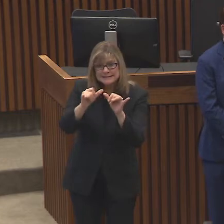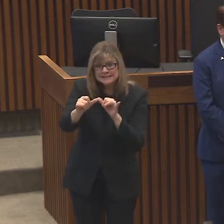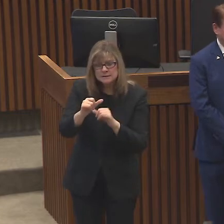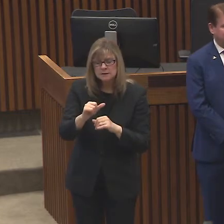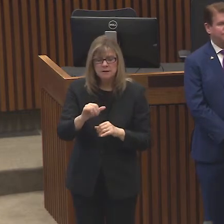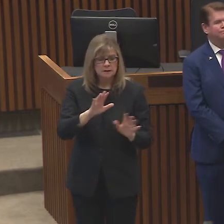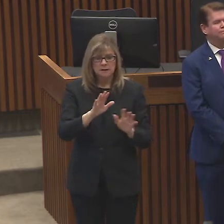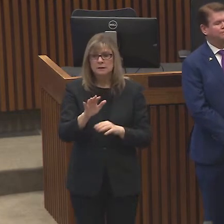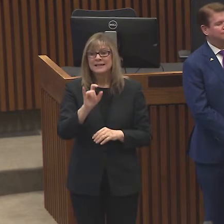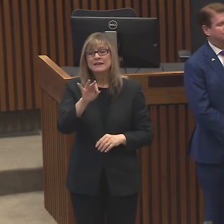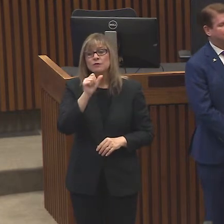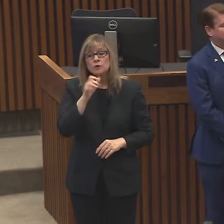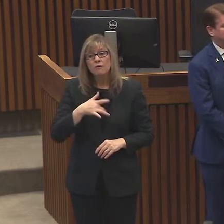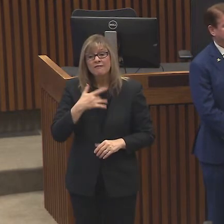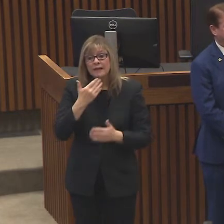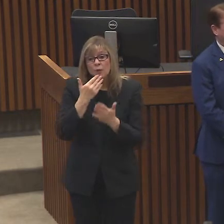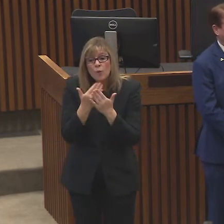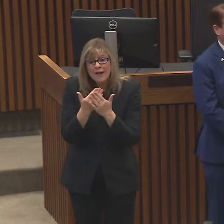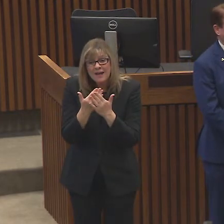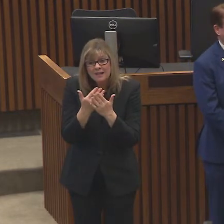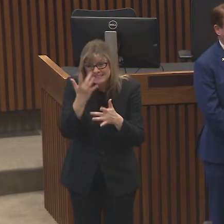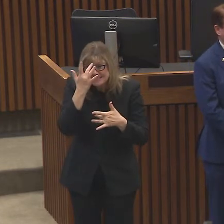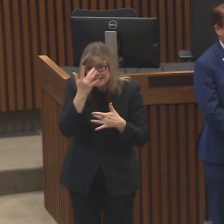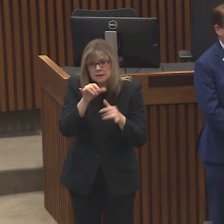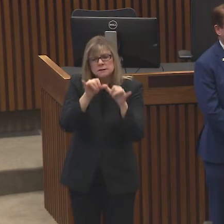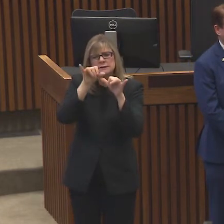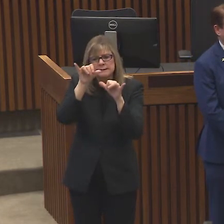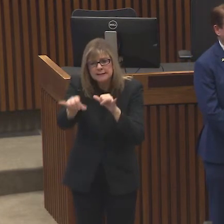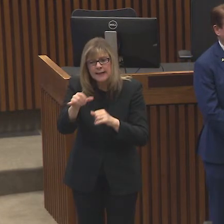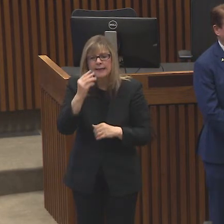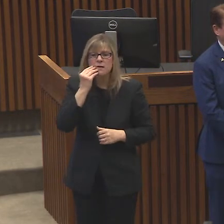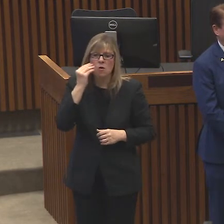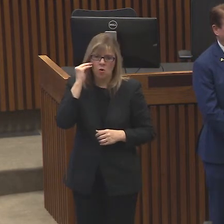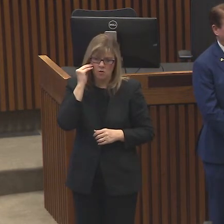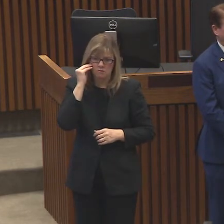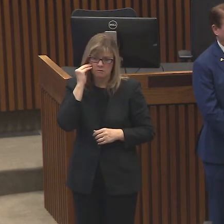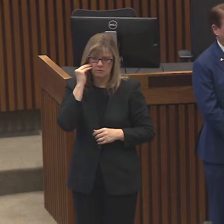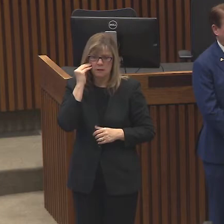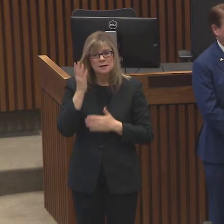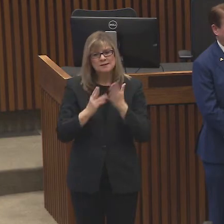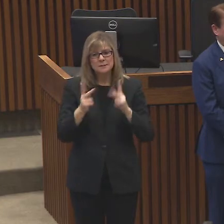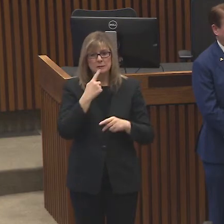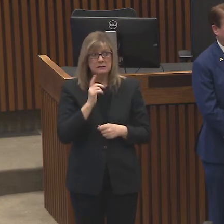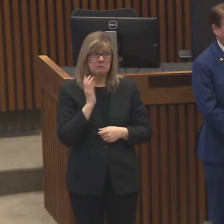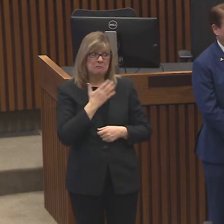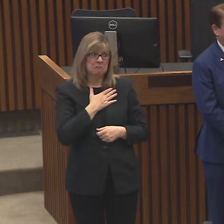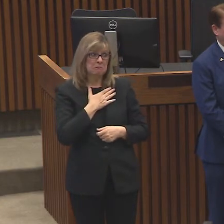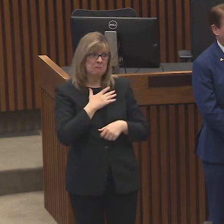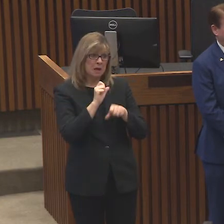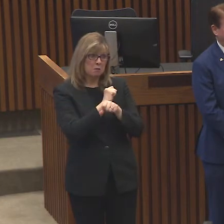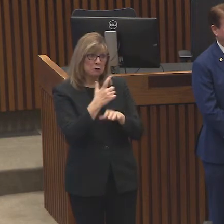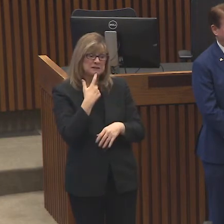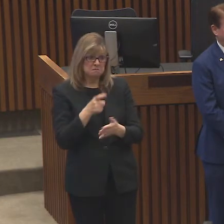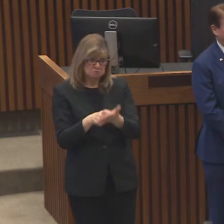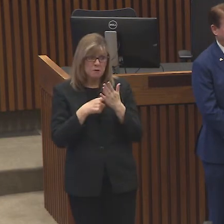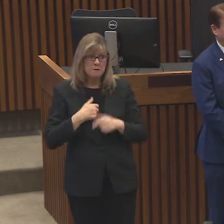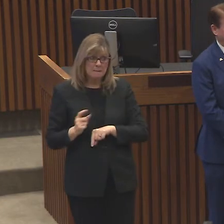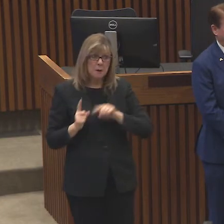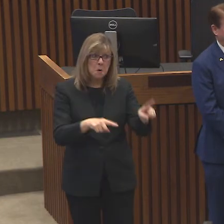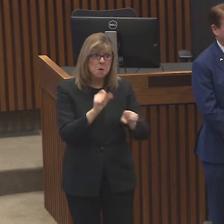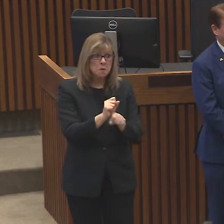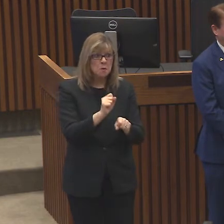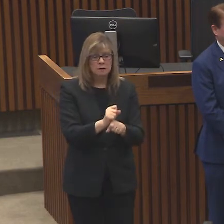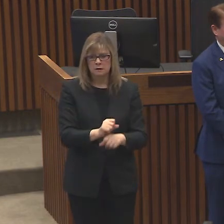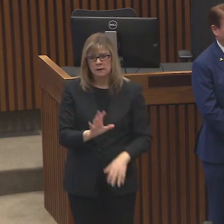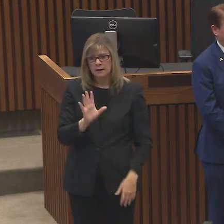If you're not feeling well, stay at home. I've had a couple of people say, our employer said we got to come in regardless. What